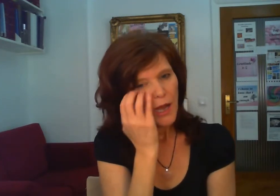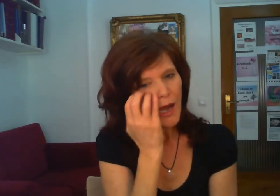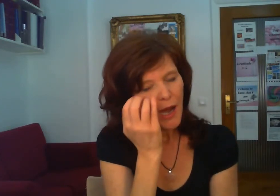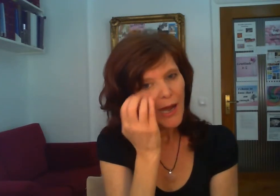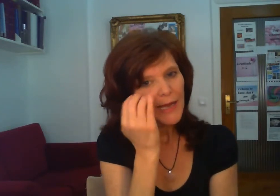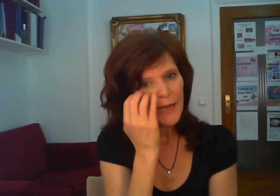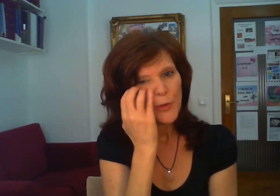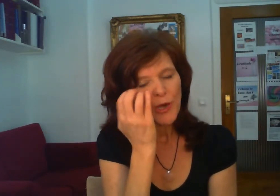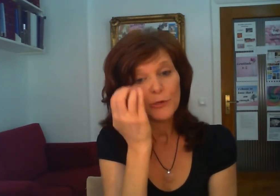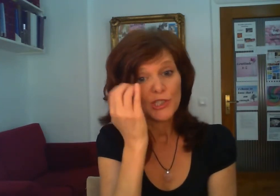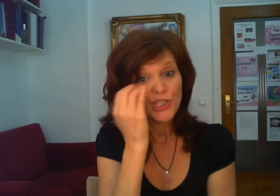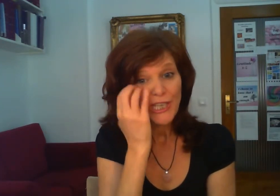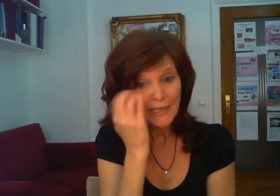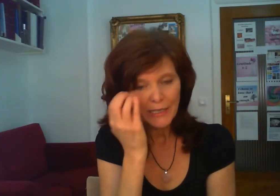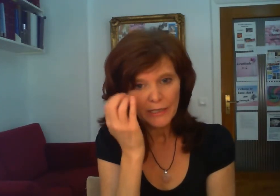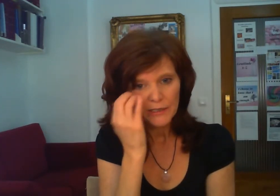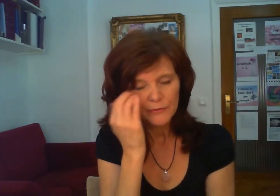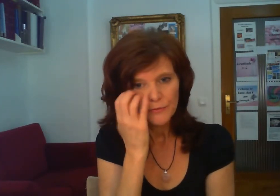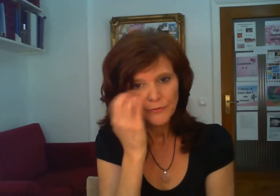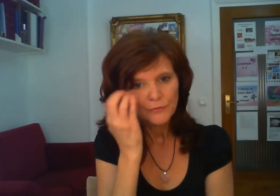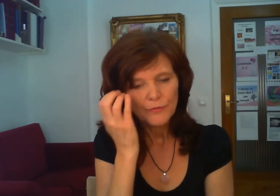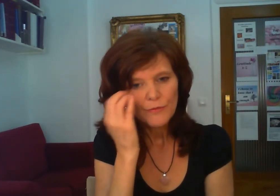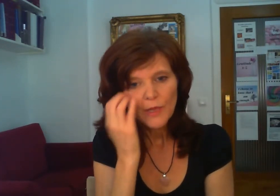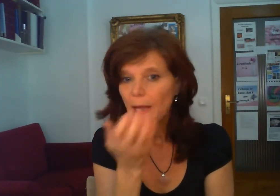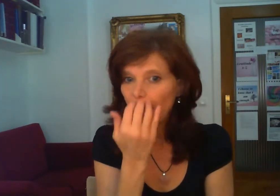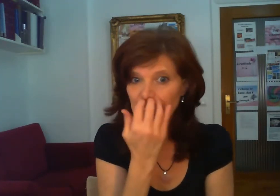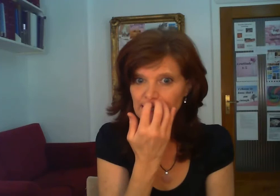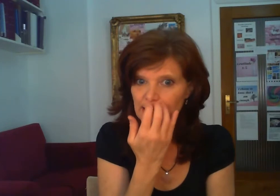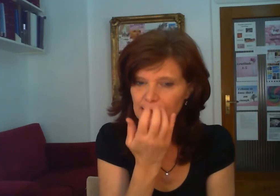i am the one who is channeling ideas